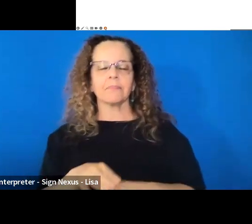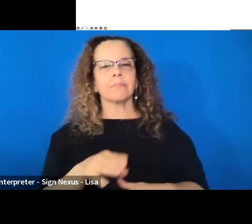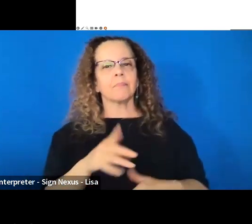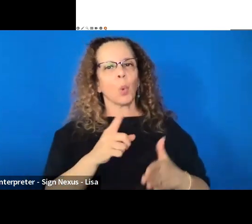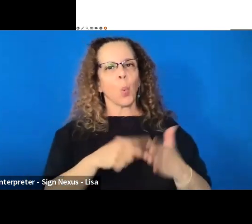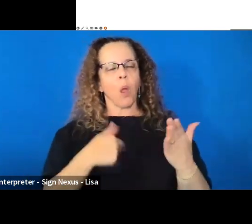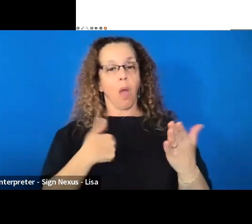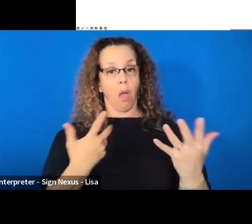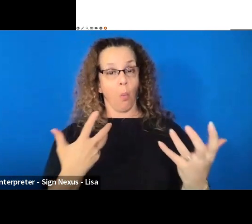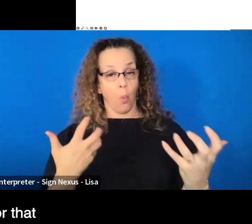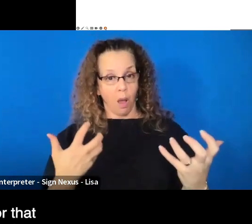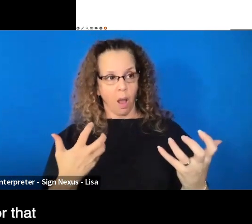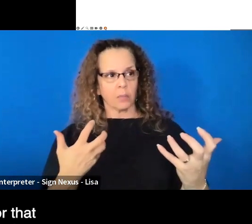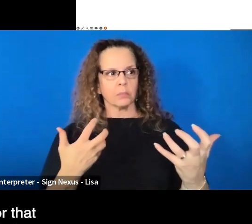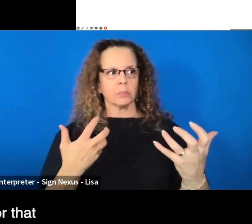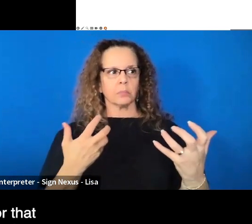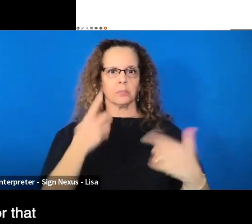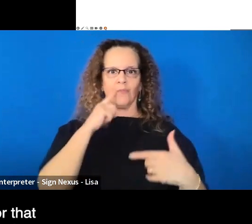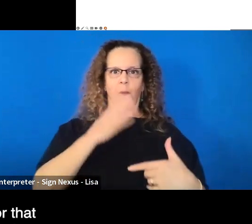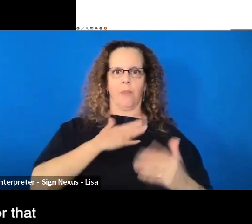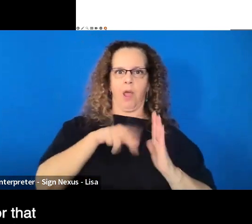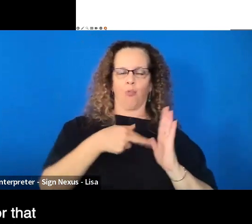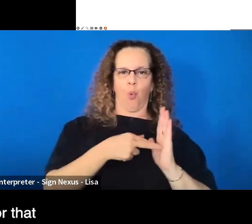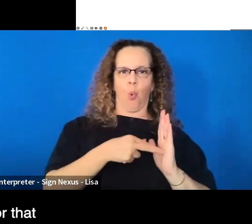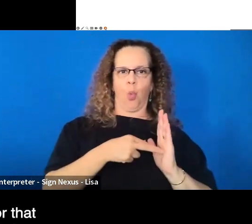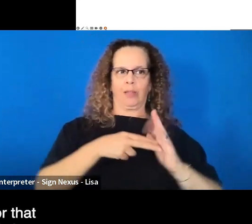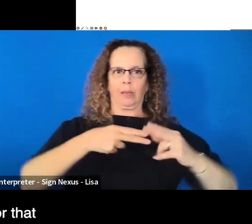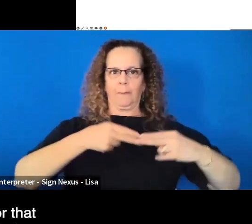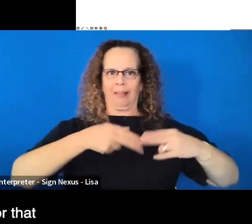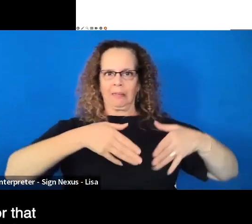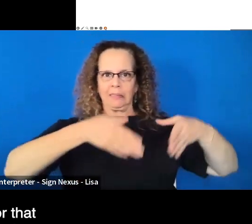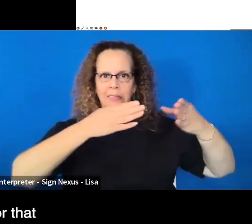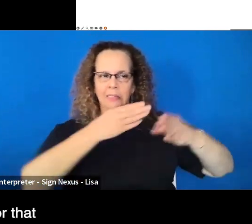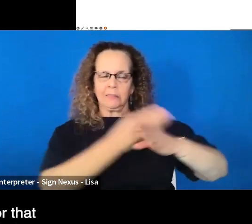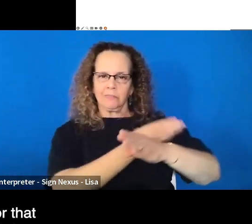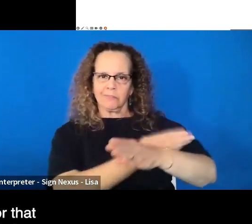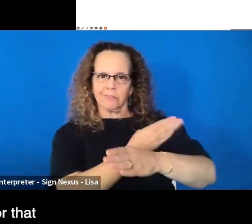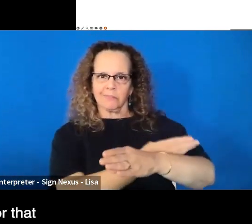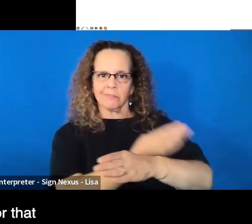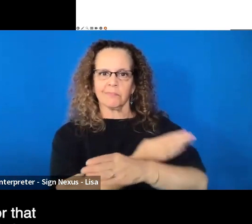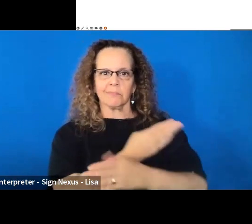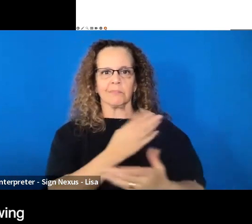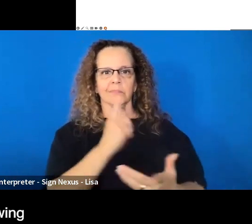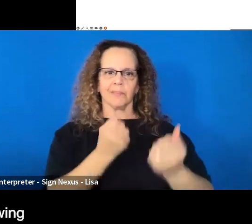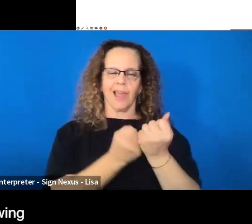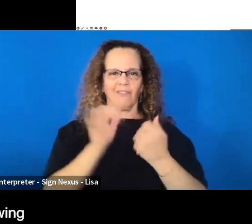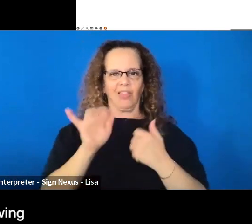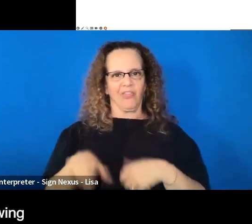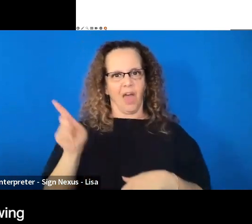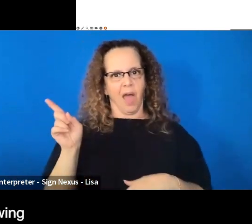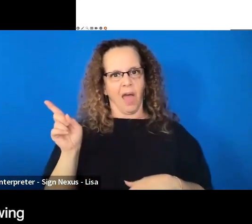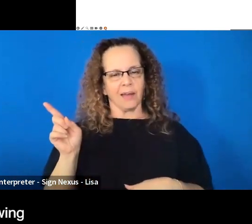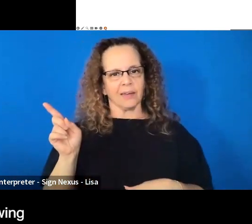in the building industry is to advocate for that principle in what I will show you to be the